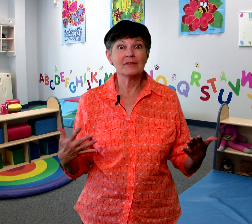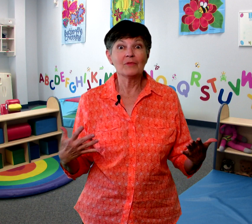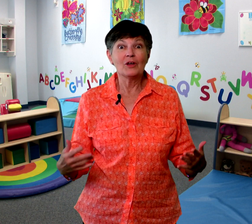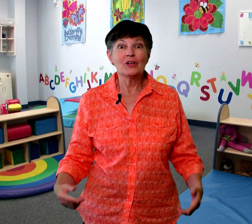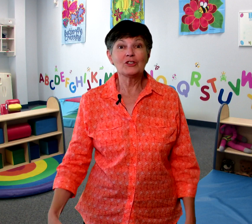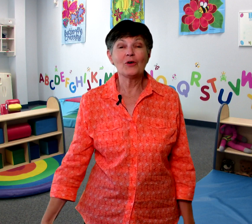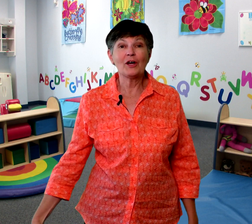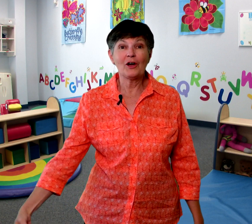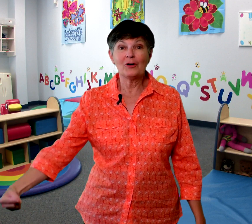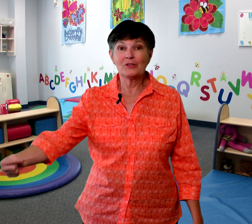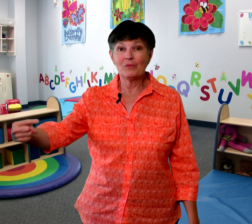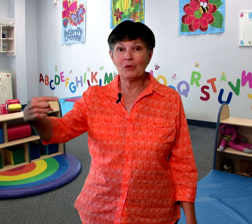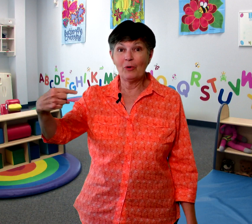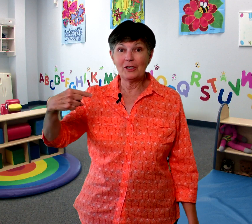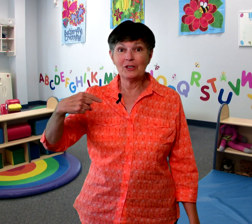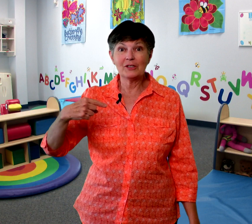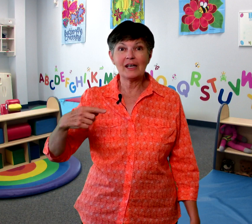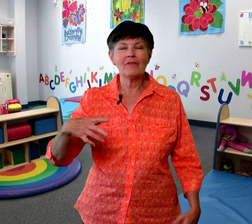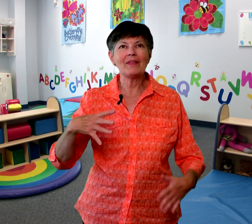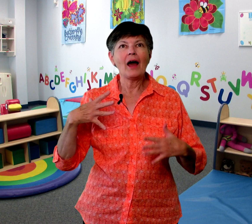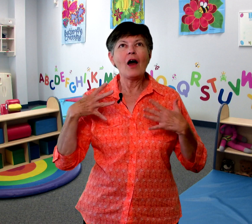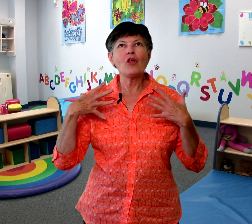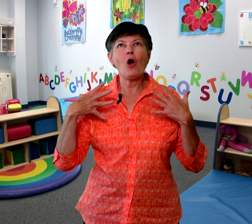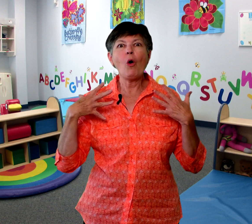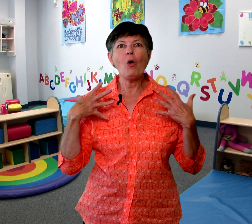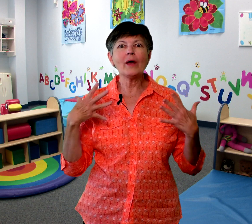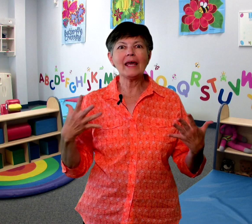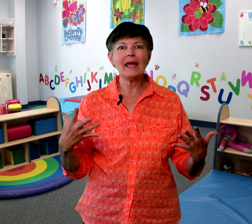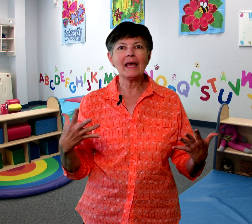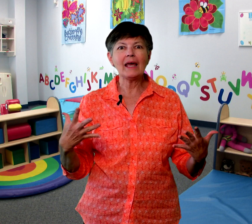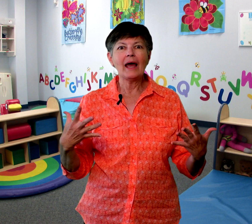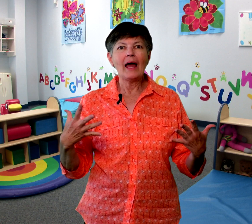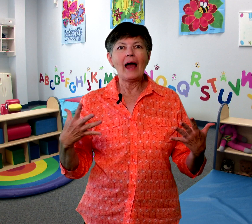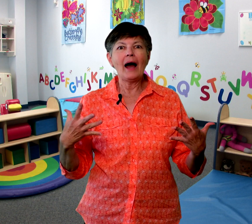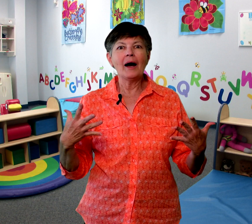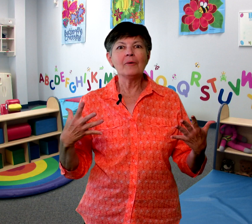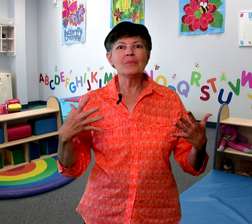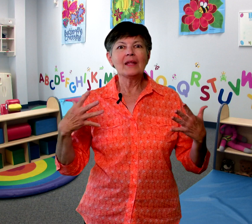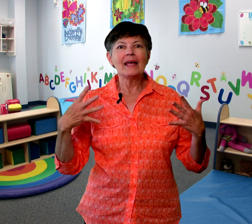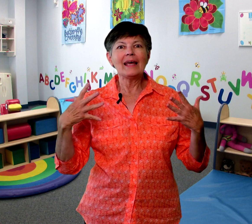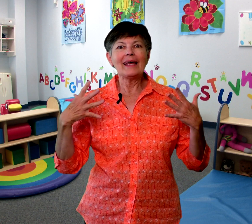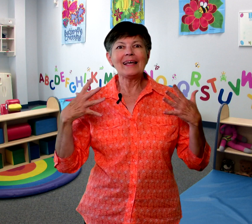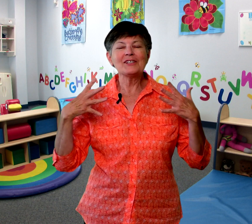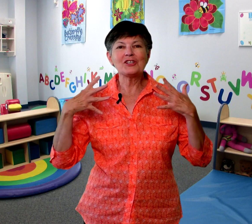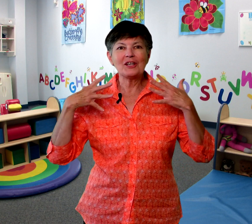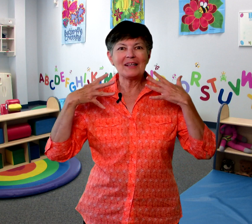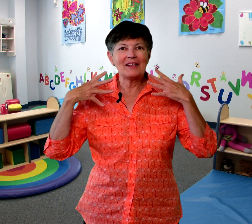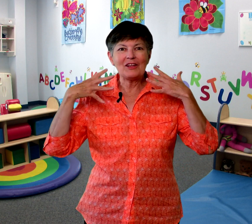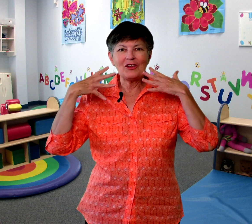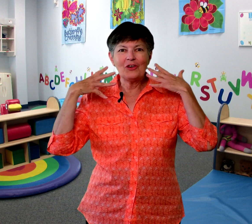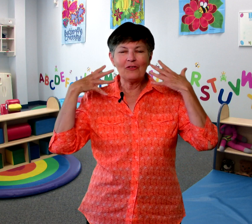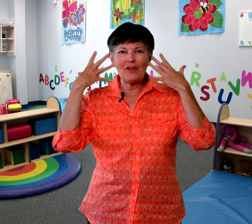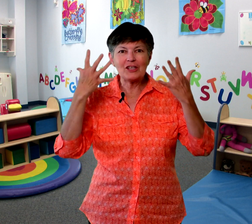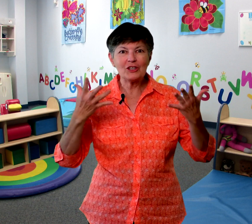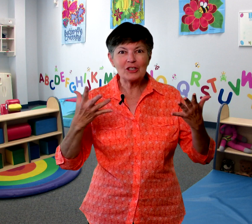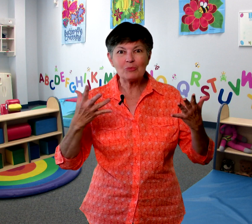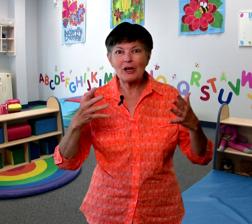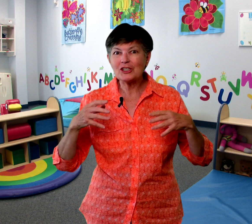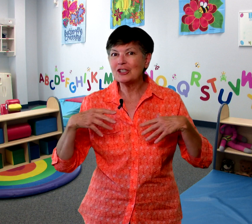so it goes you point to yourself and the whole key is your facial expressions